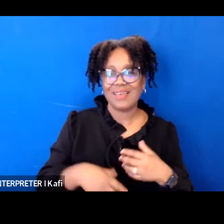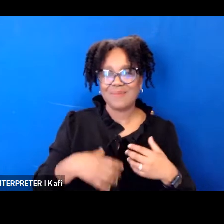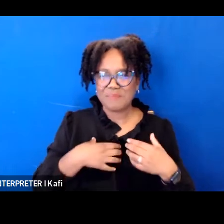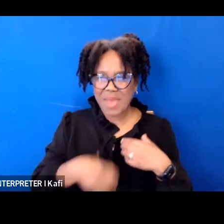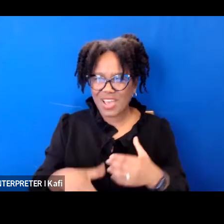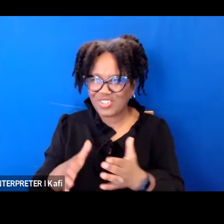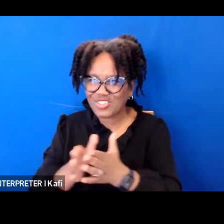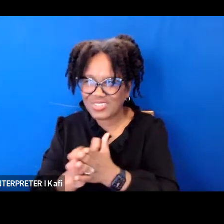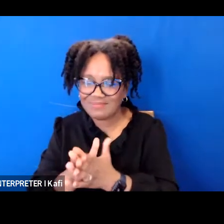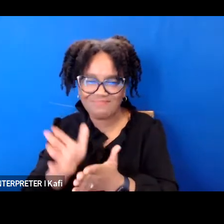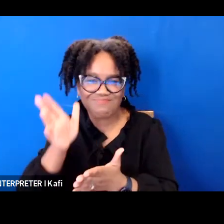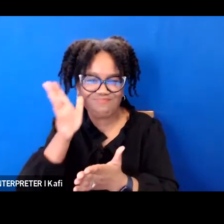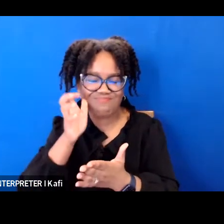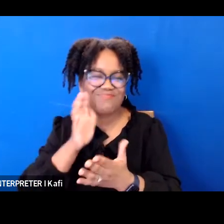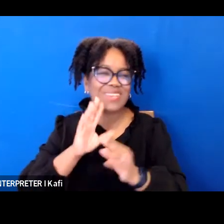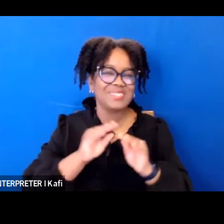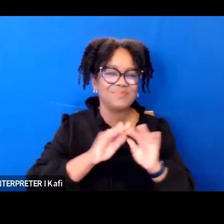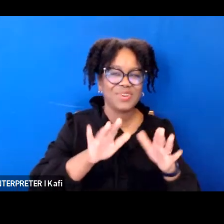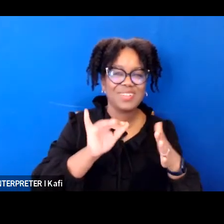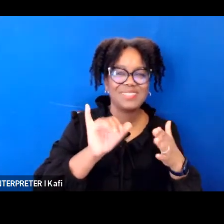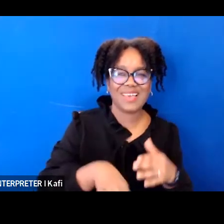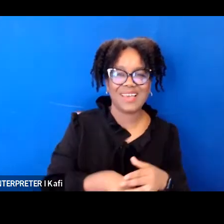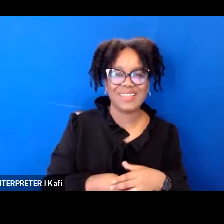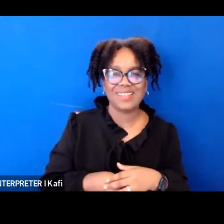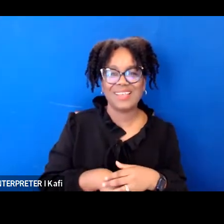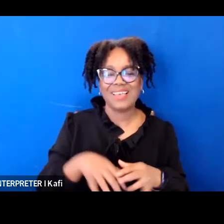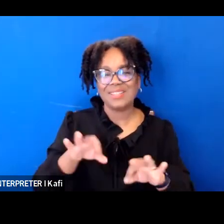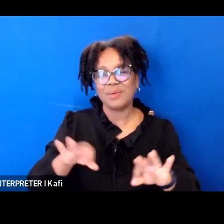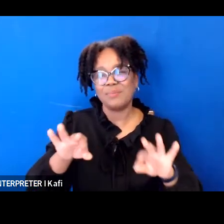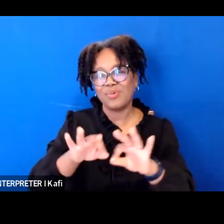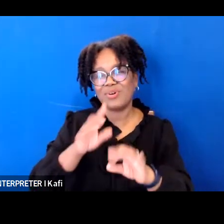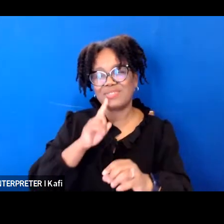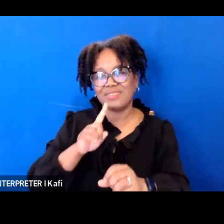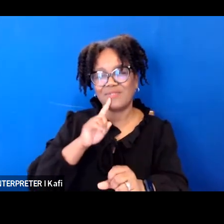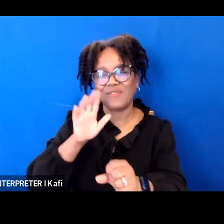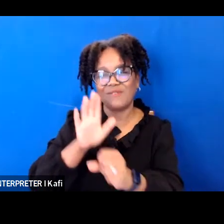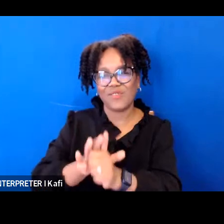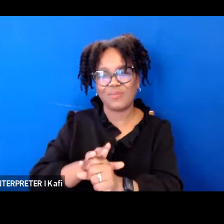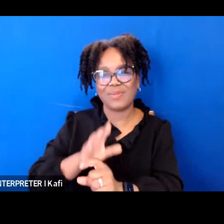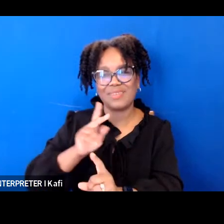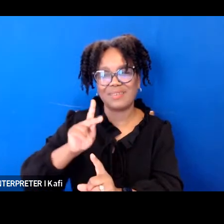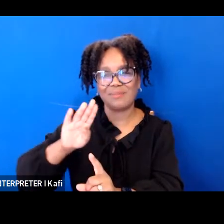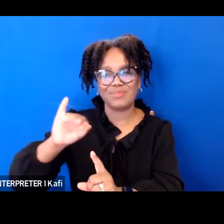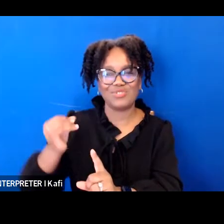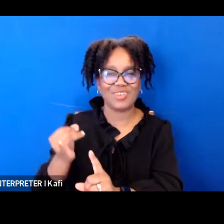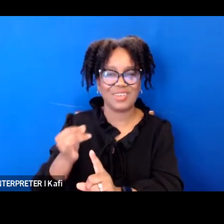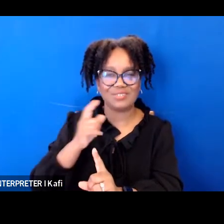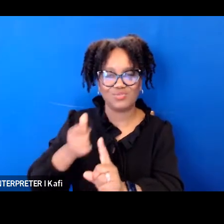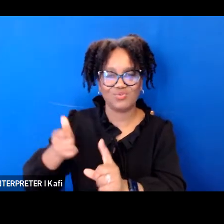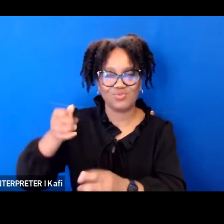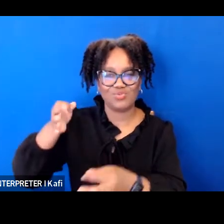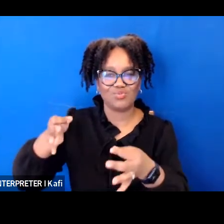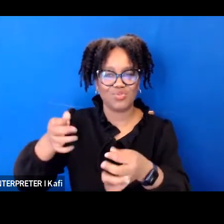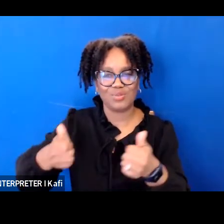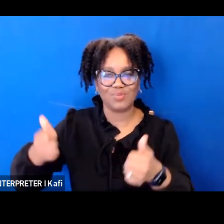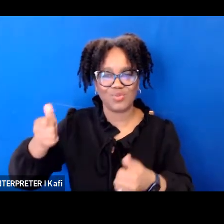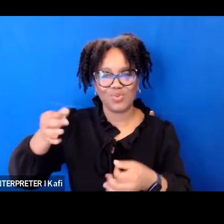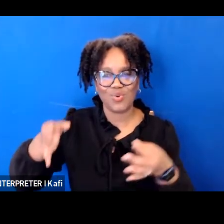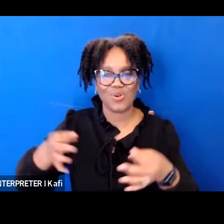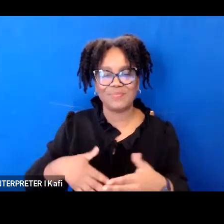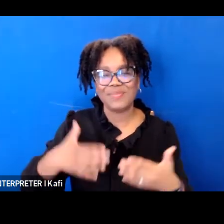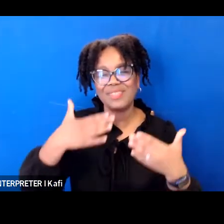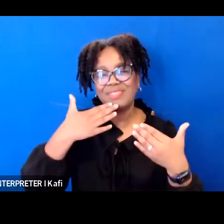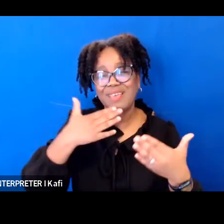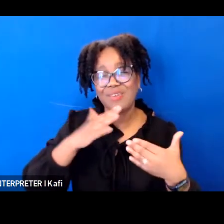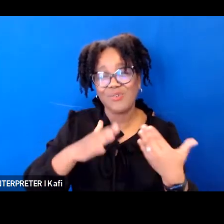but we're eager to keep doing it so thank you all and i hope you have an incredible rest of the day thank you